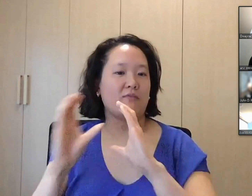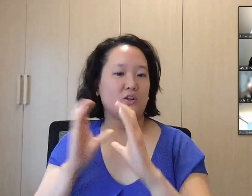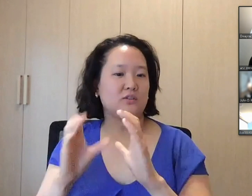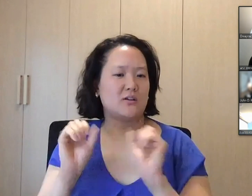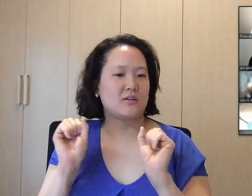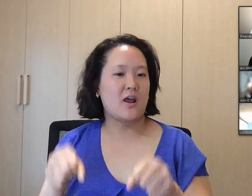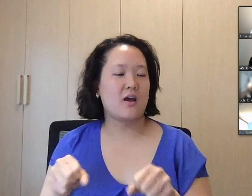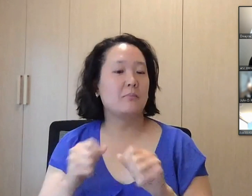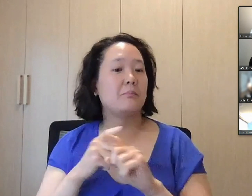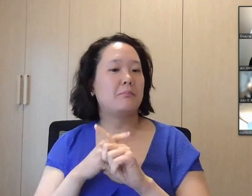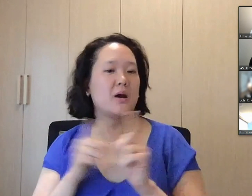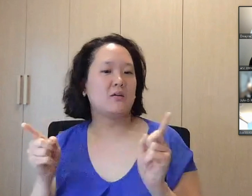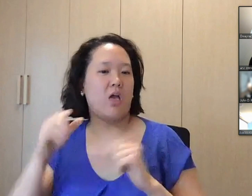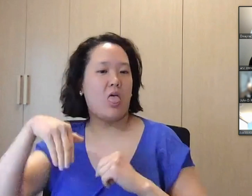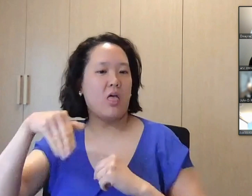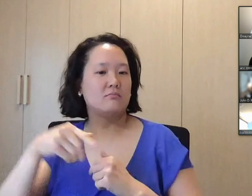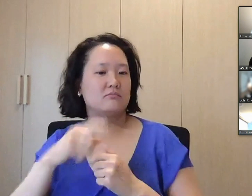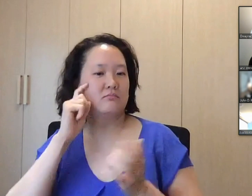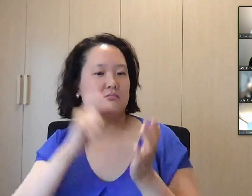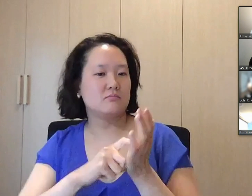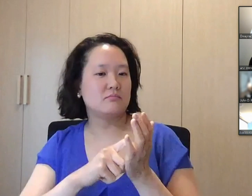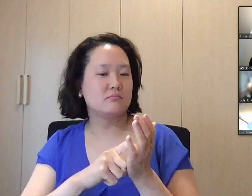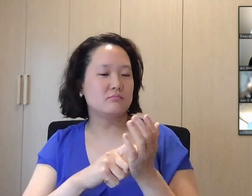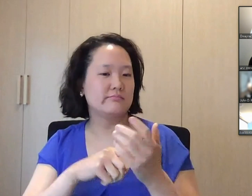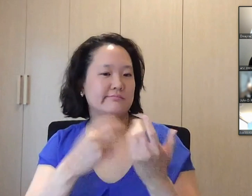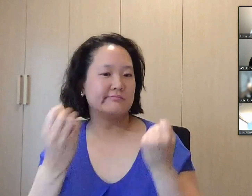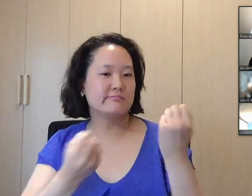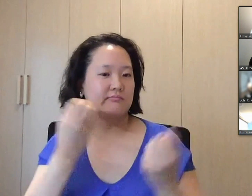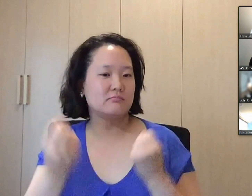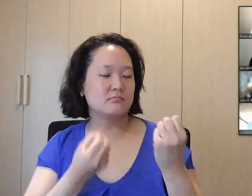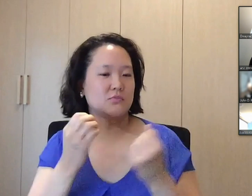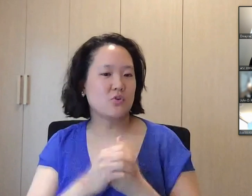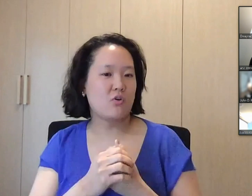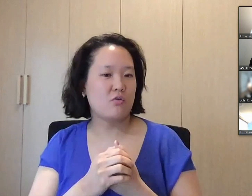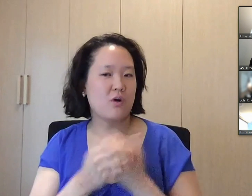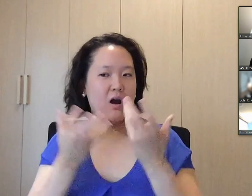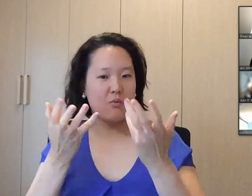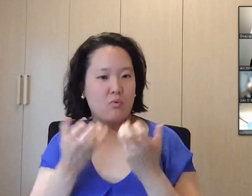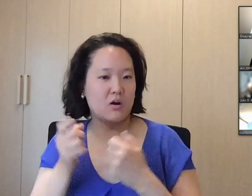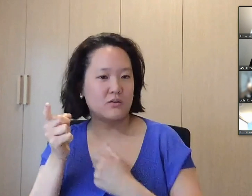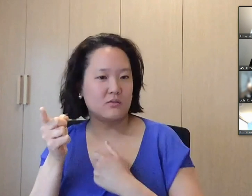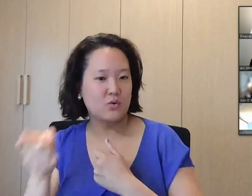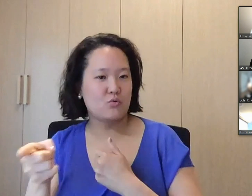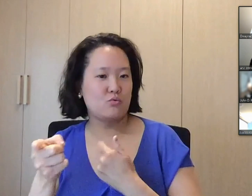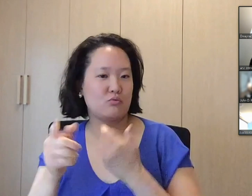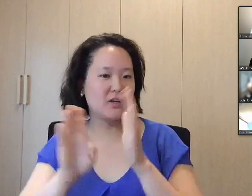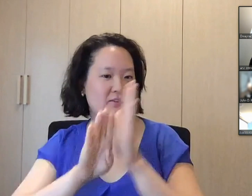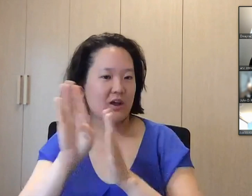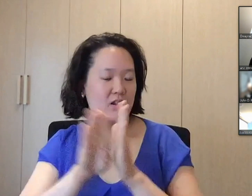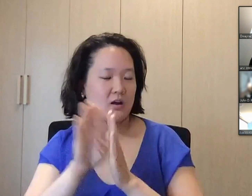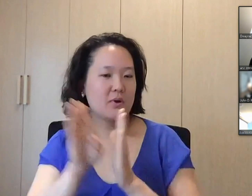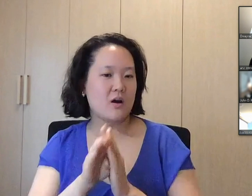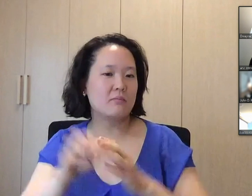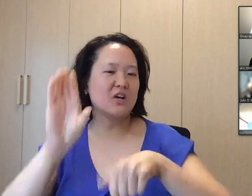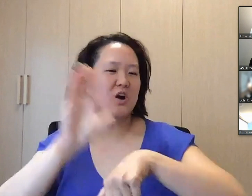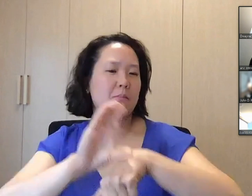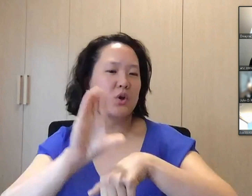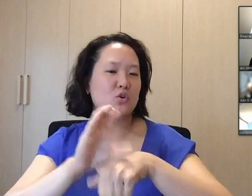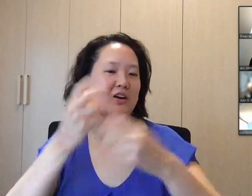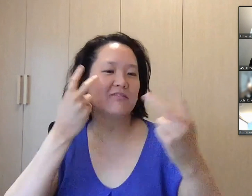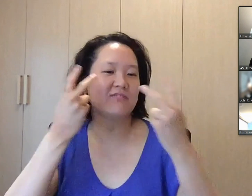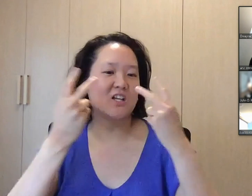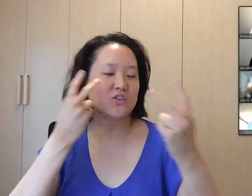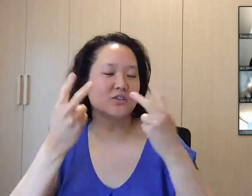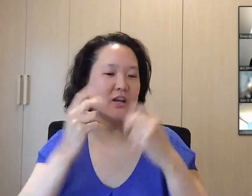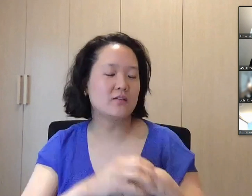And it can understand voices and can have conversations, but it did not understand American Sign Language.